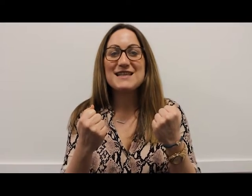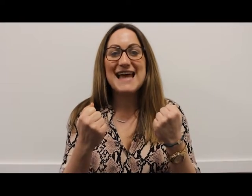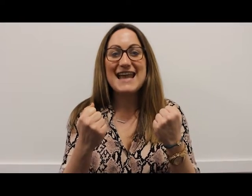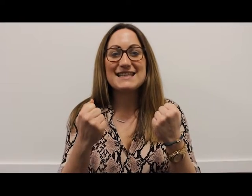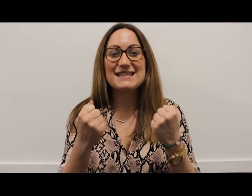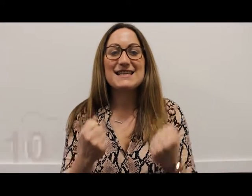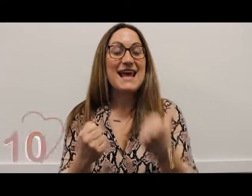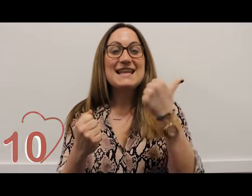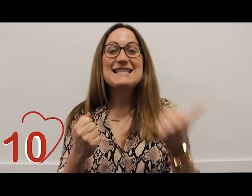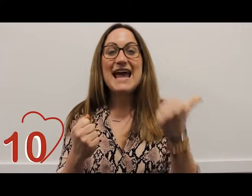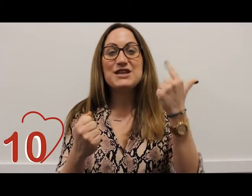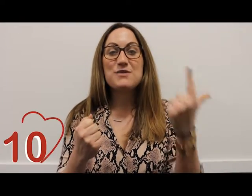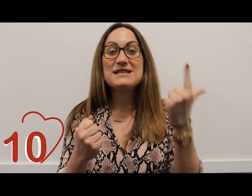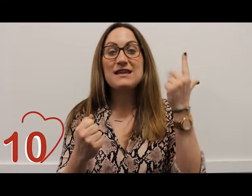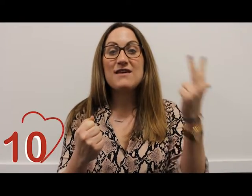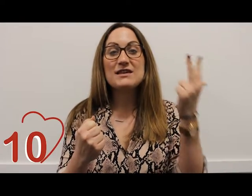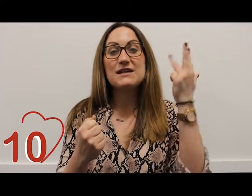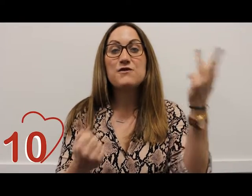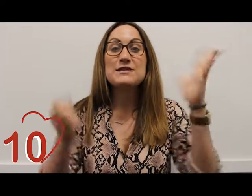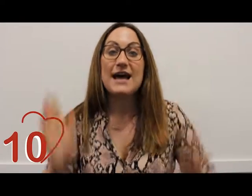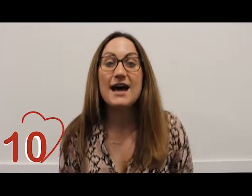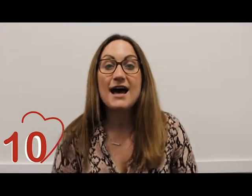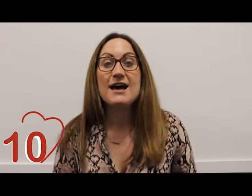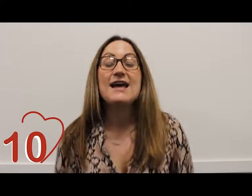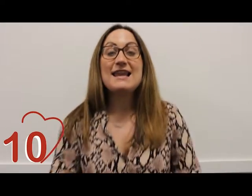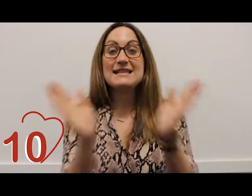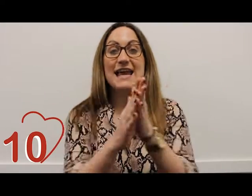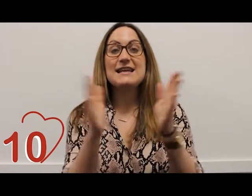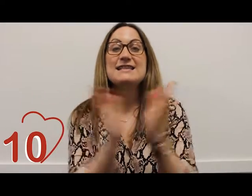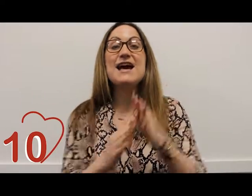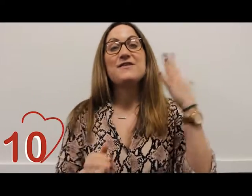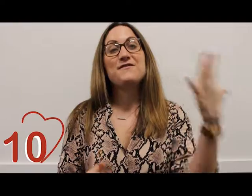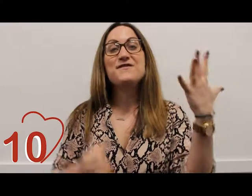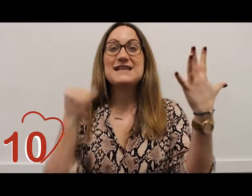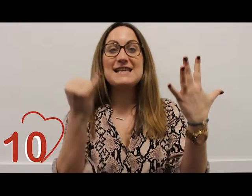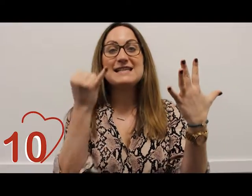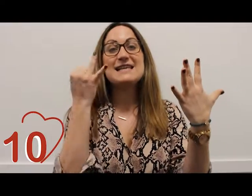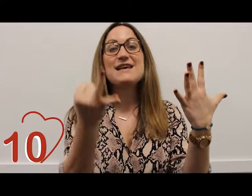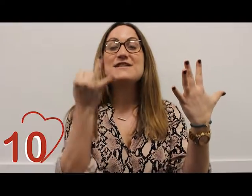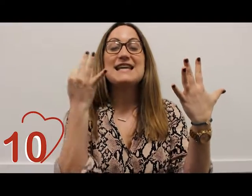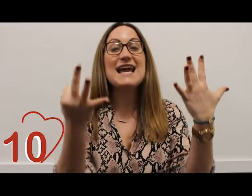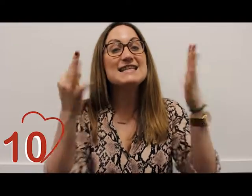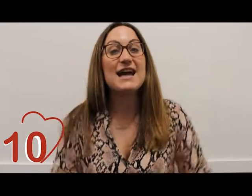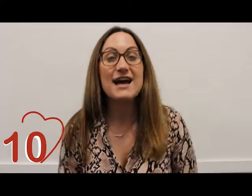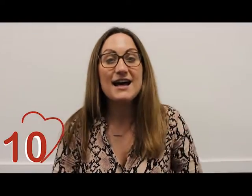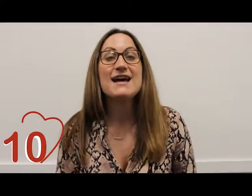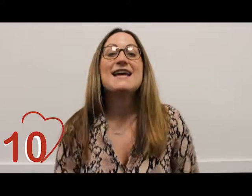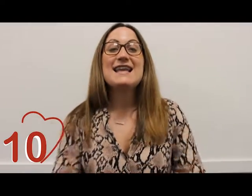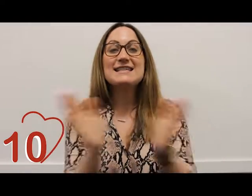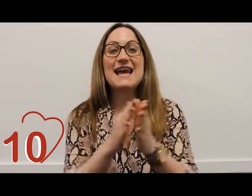the tens 10 20 30 40 uh-huh let's get it done 50 60 70 80 uh-huh let's